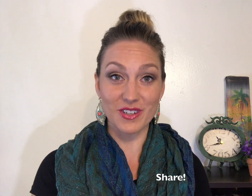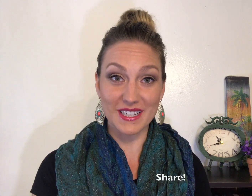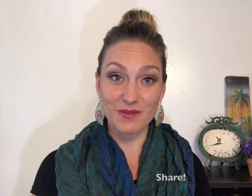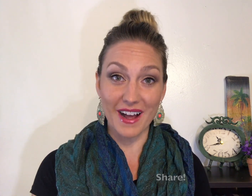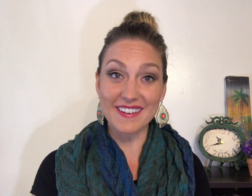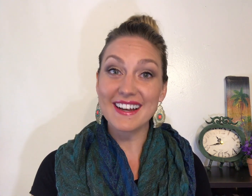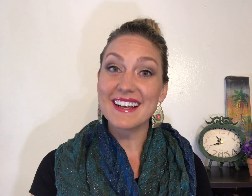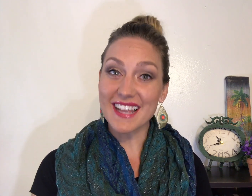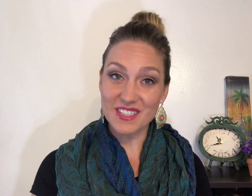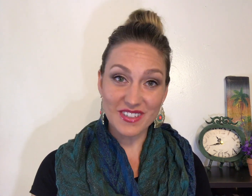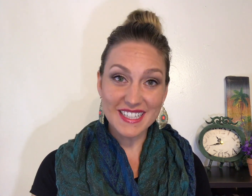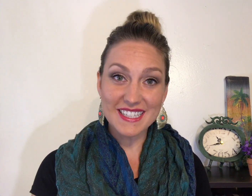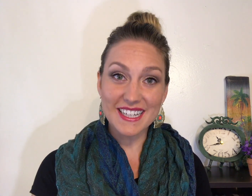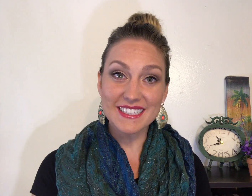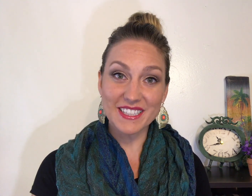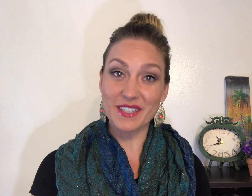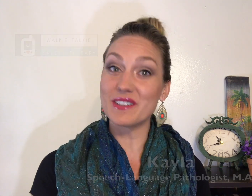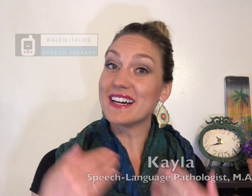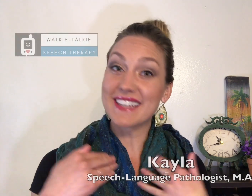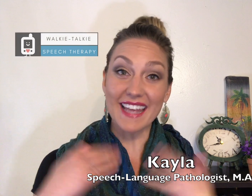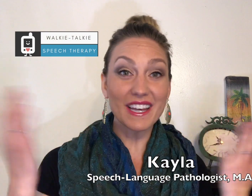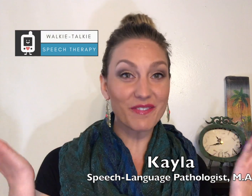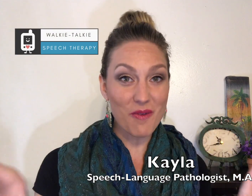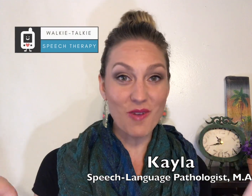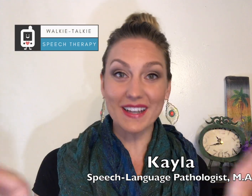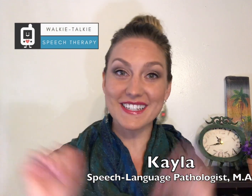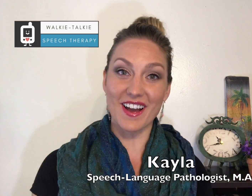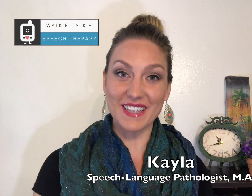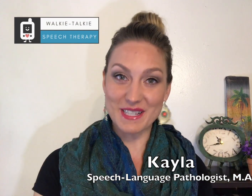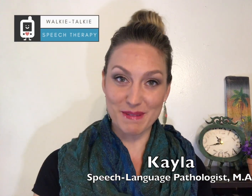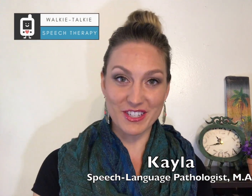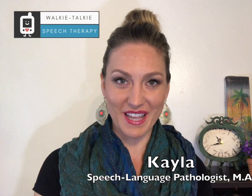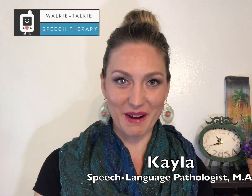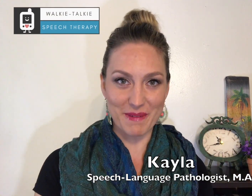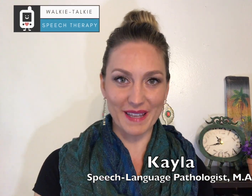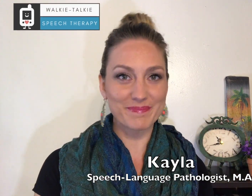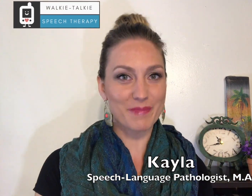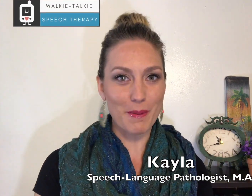as well. Thanks for listening to Kayla from Walkie Talkie Speech Therapy. Bye bye.